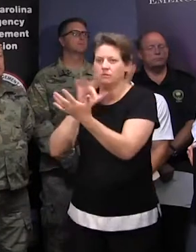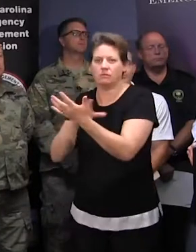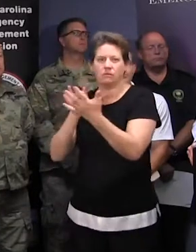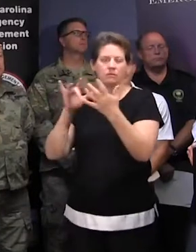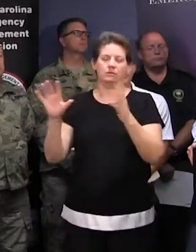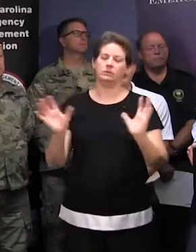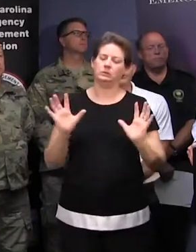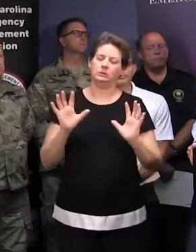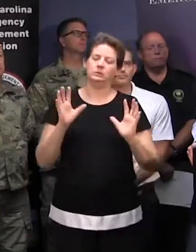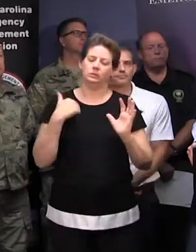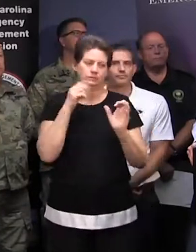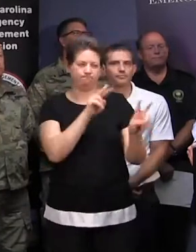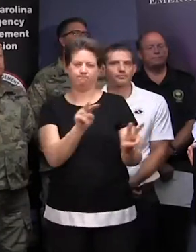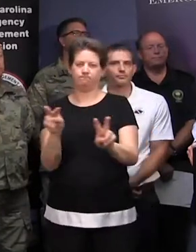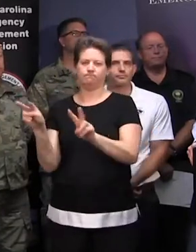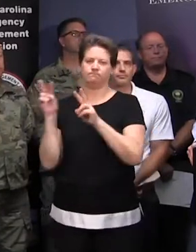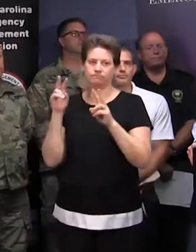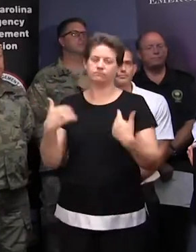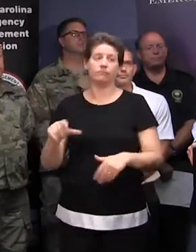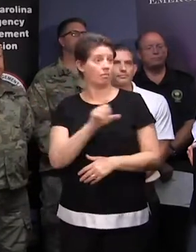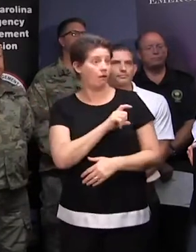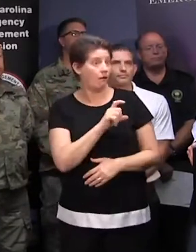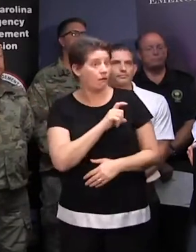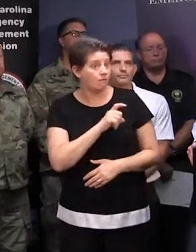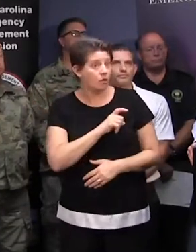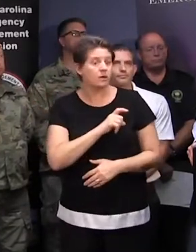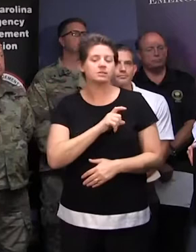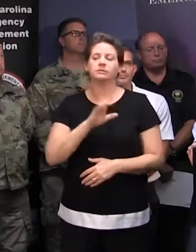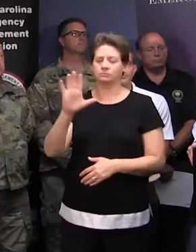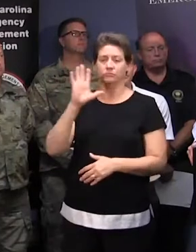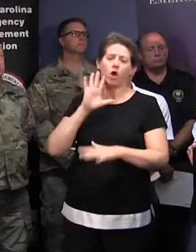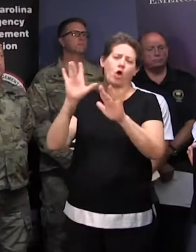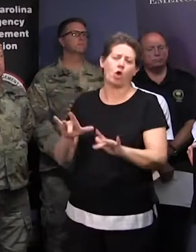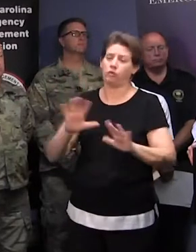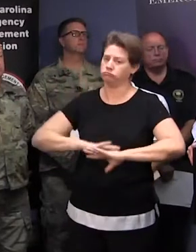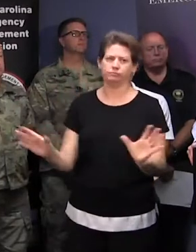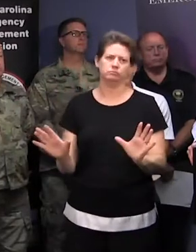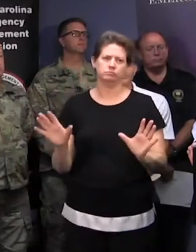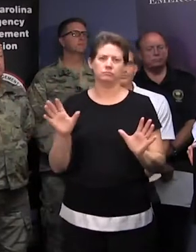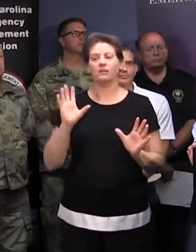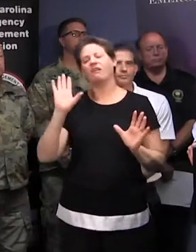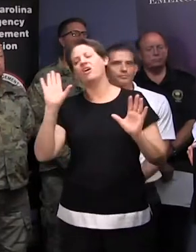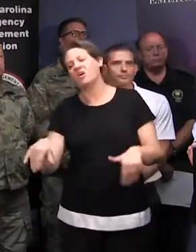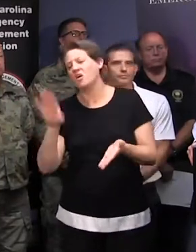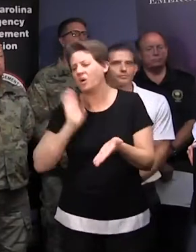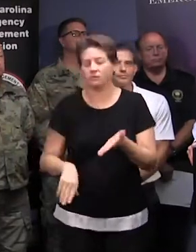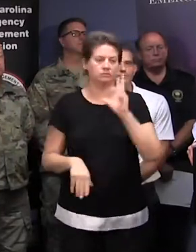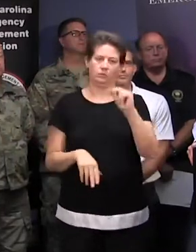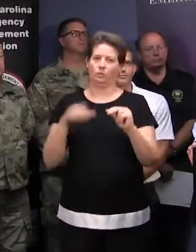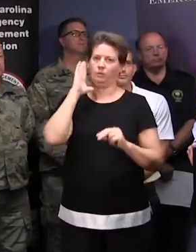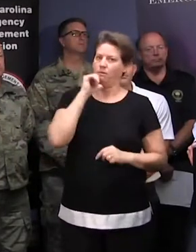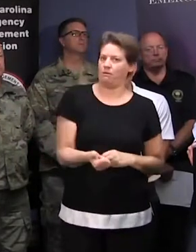assure you that law enforcement in South Carolina will show no mercy and spare no quarter to those who are seeking to take